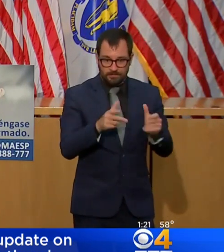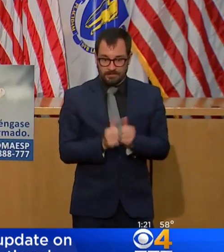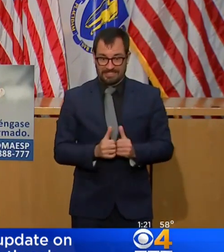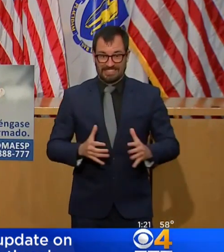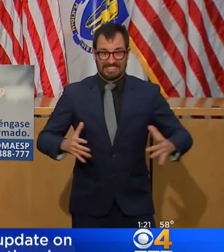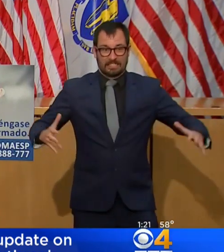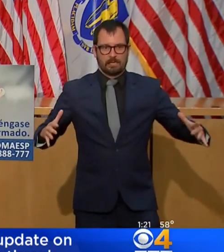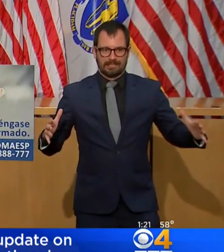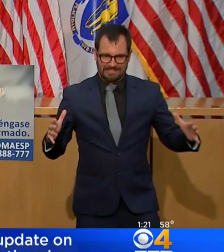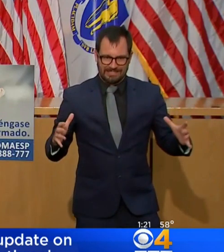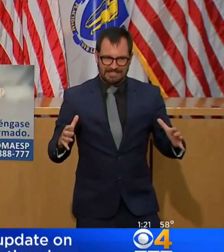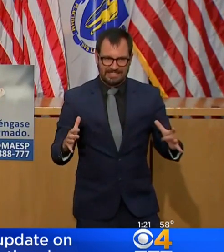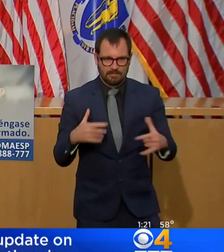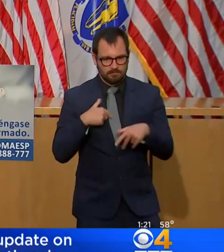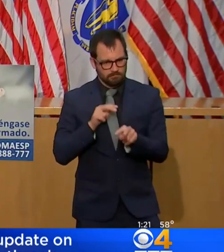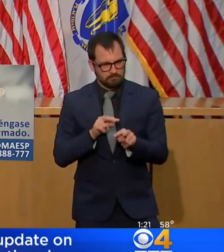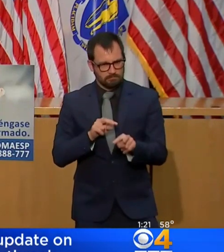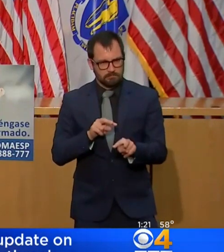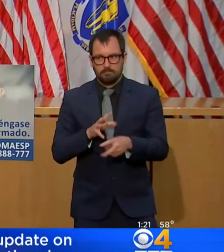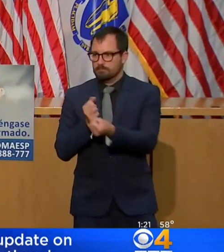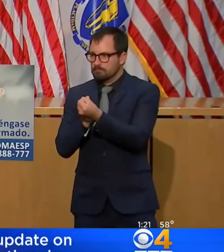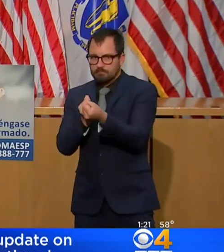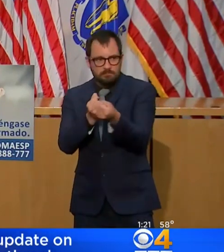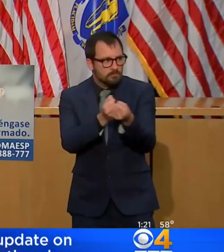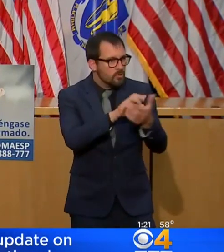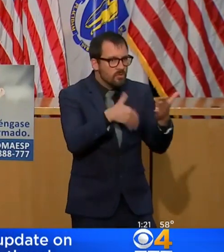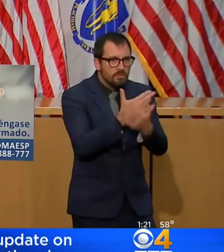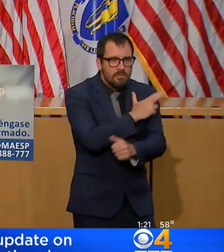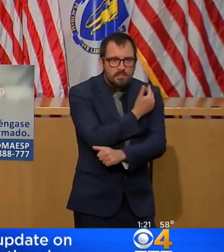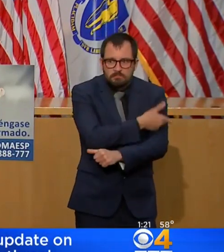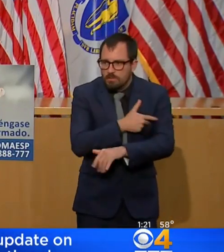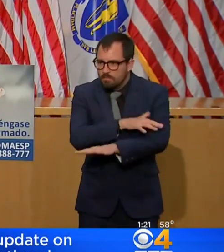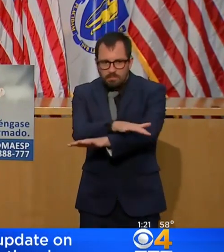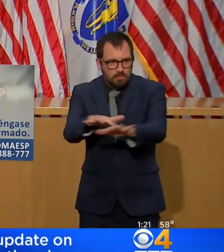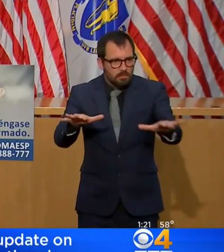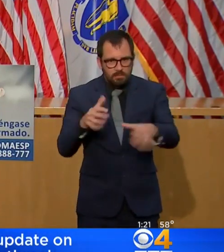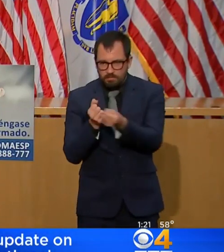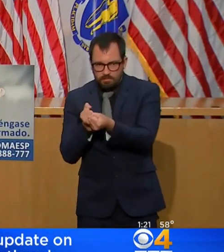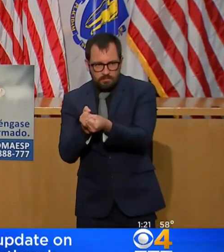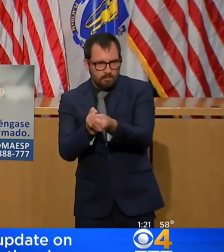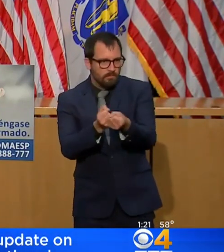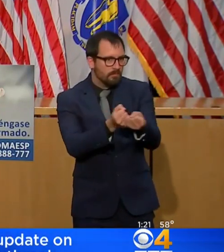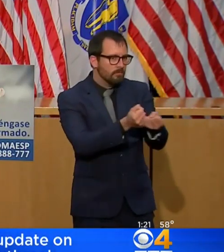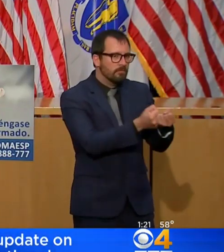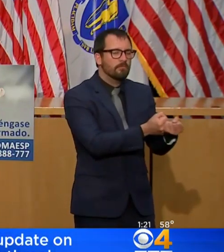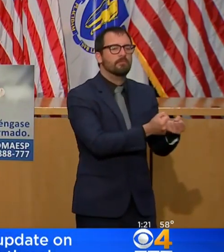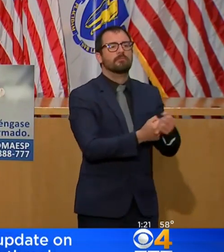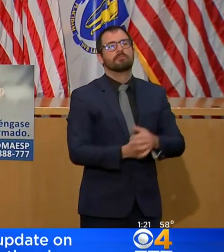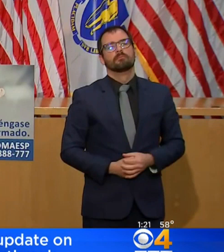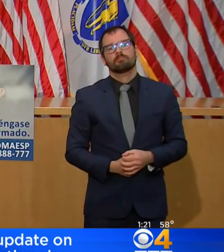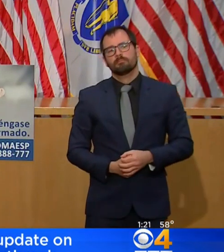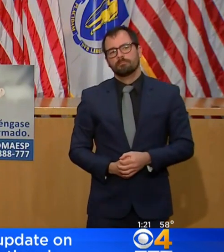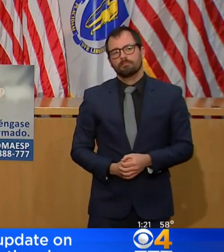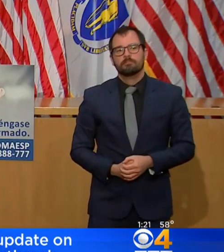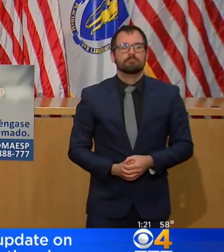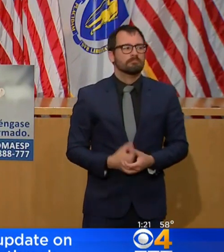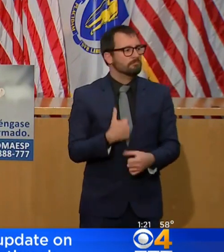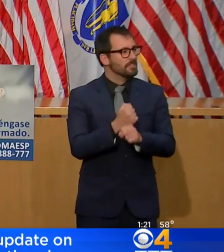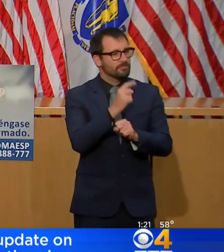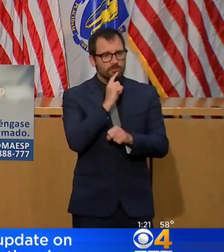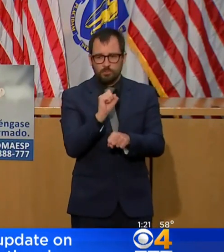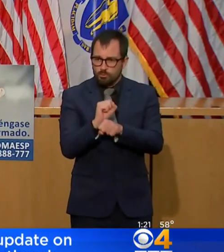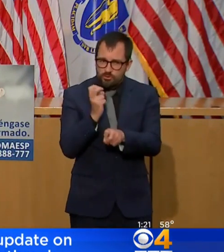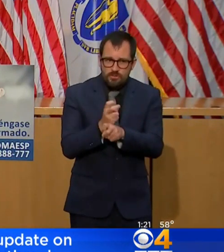in a COVID world and do all the other things that it does on behalf of the people of Massachusetts. We're obviously